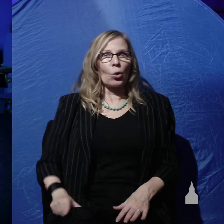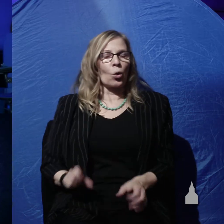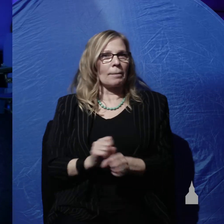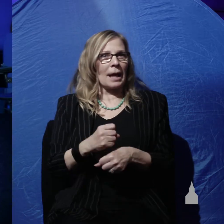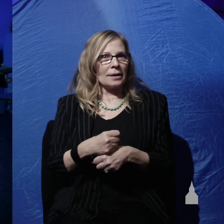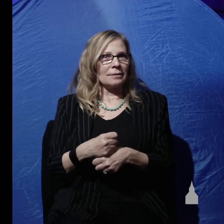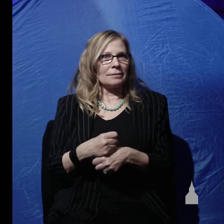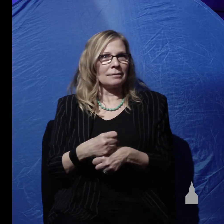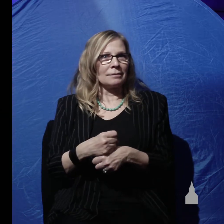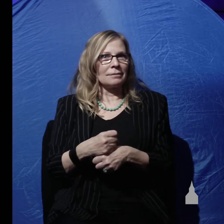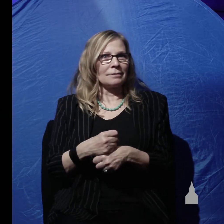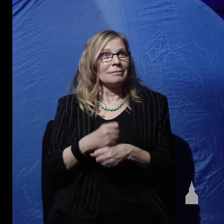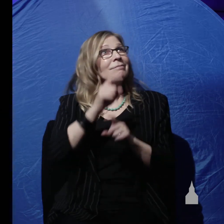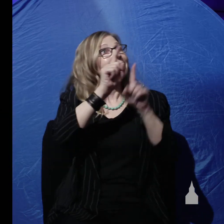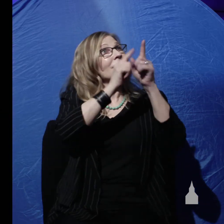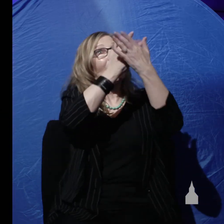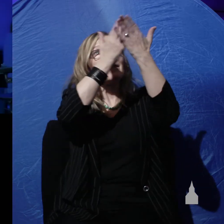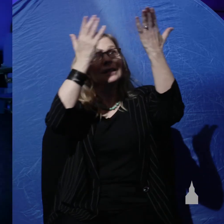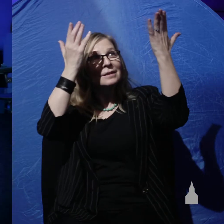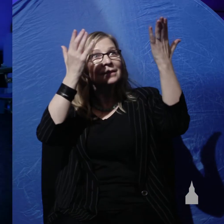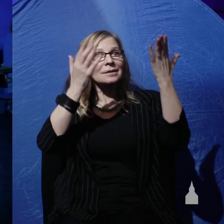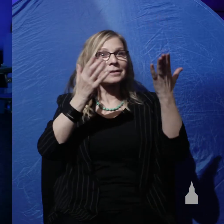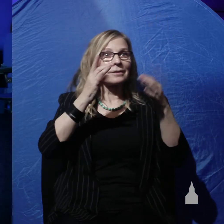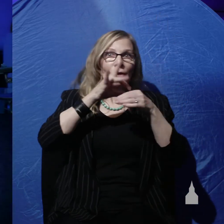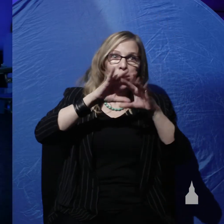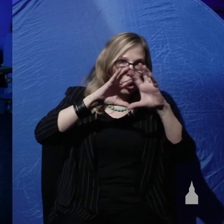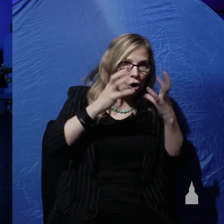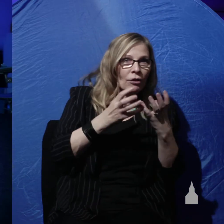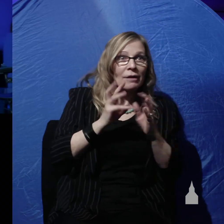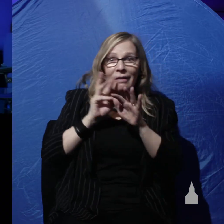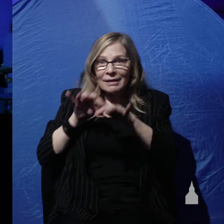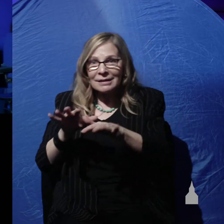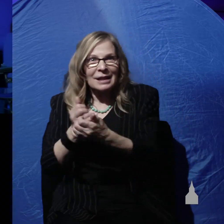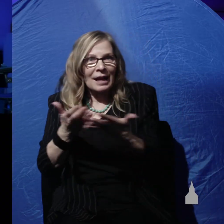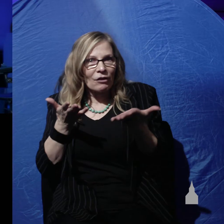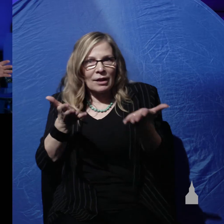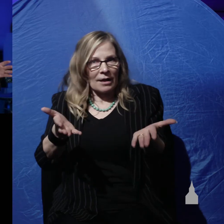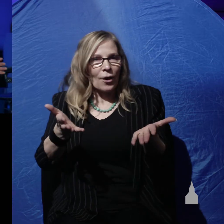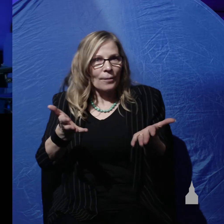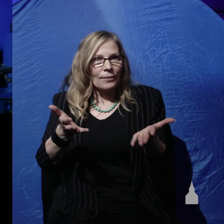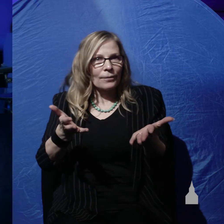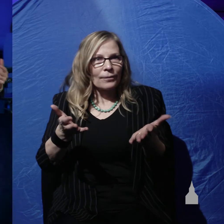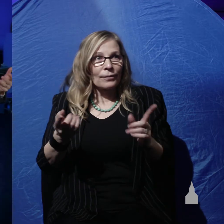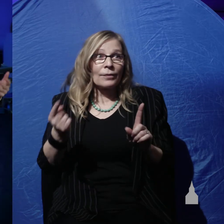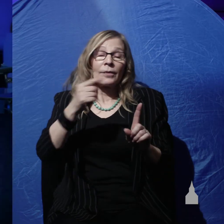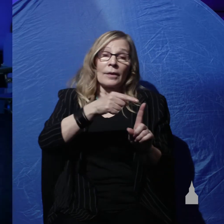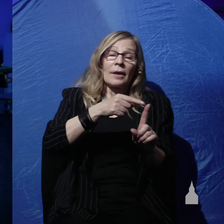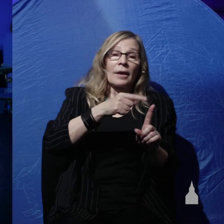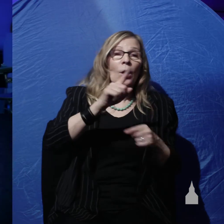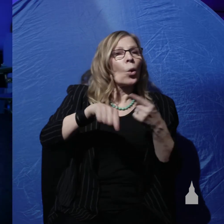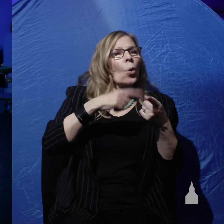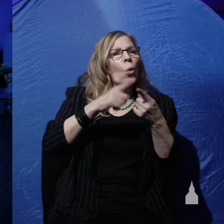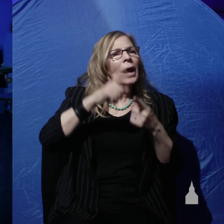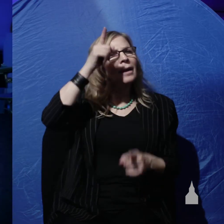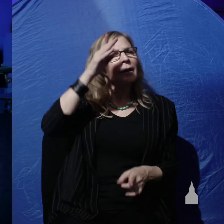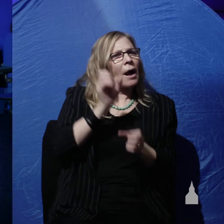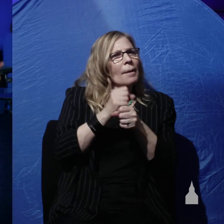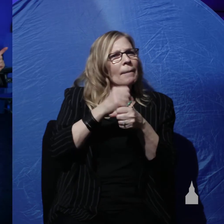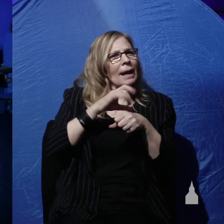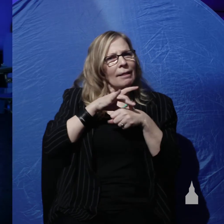the heavens the earth the sea and all that is in them. Well now we go back to Genesis 1 when did God make the earth? Not